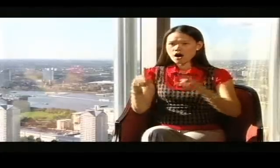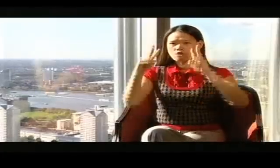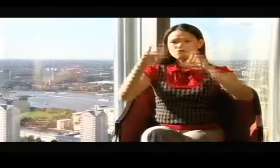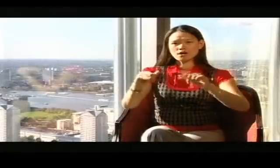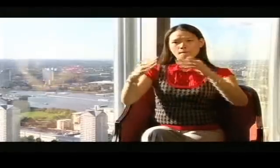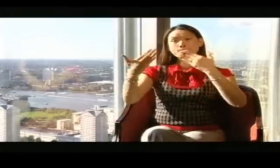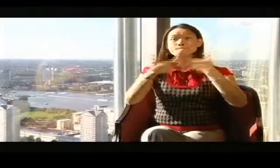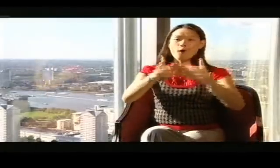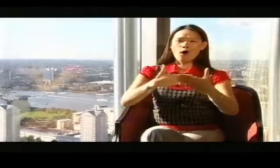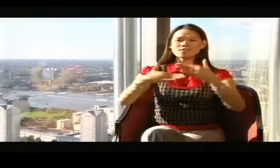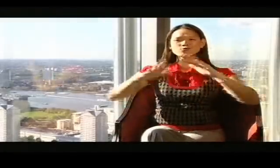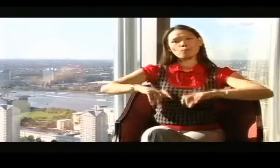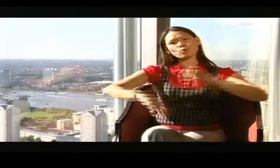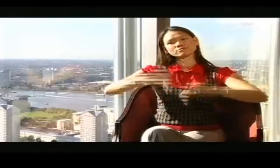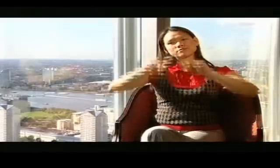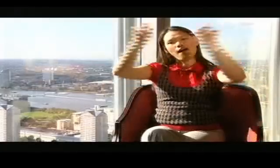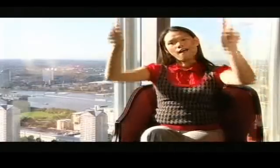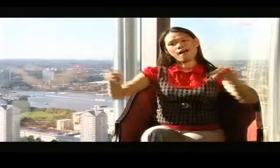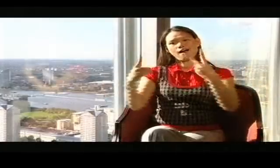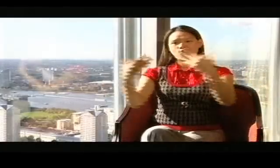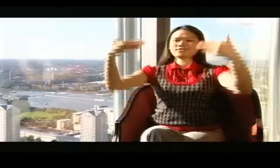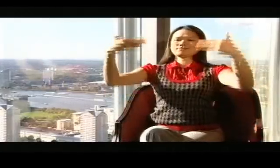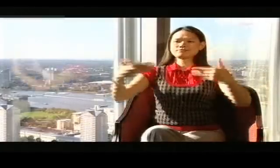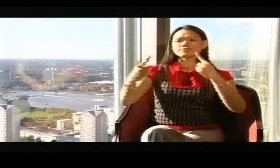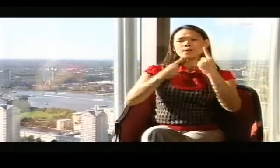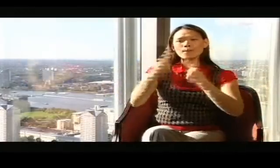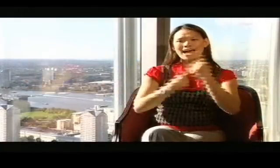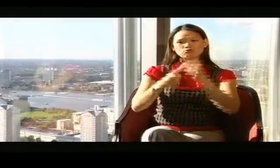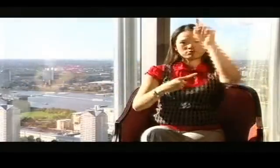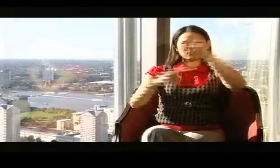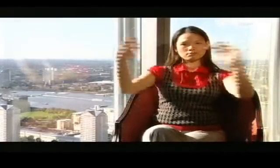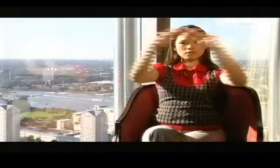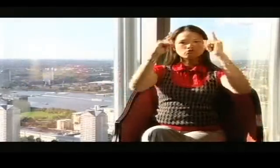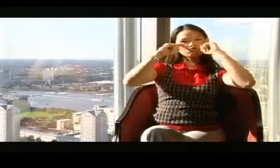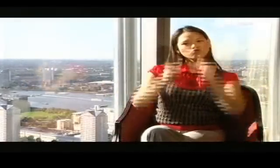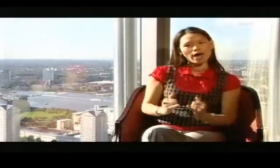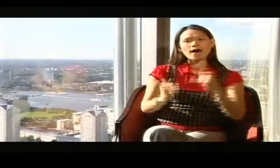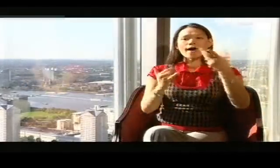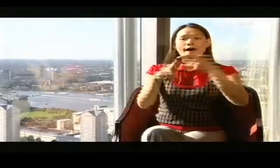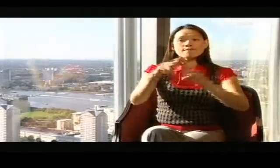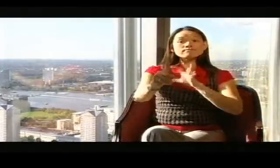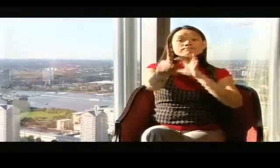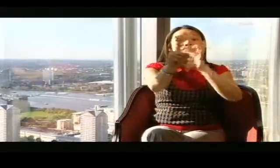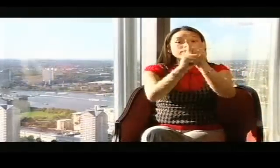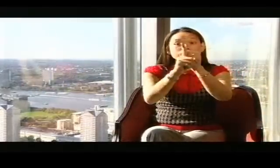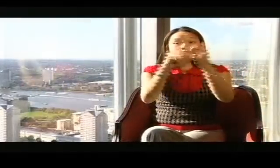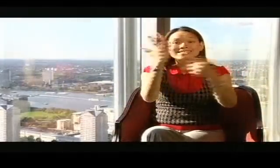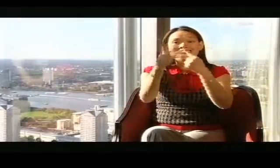I use two computer screens, and have to check the information correlates on both systems. And if there's anything incorrect on the tax,